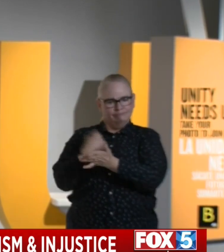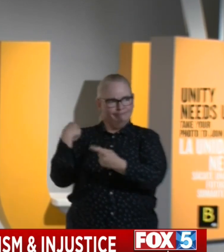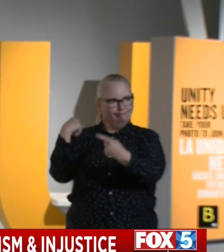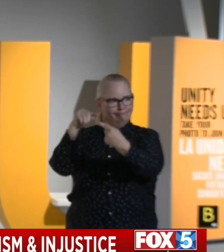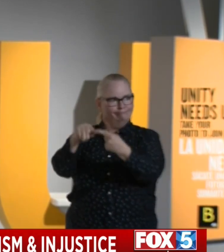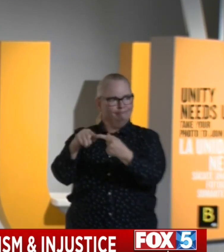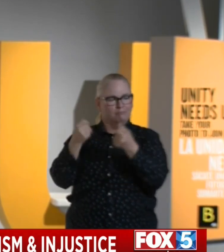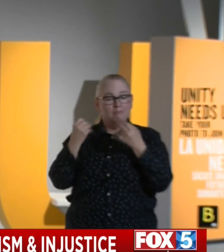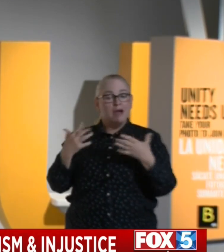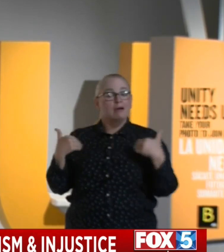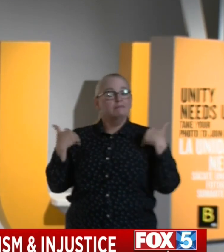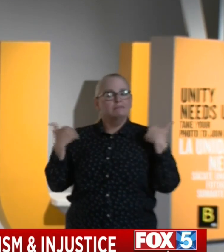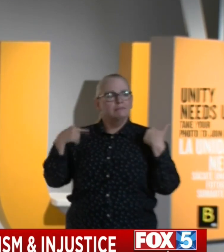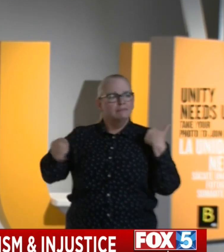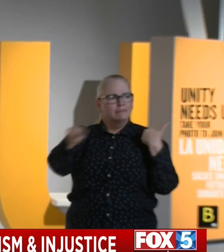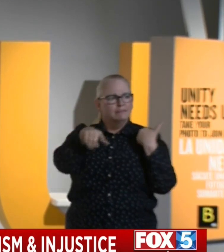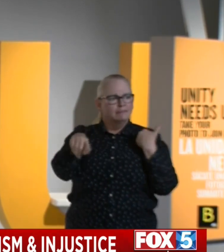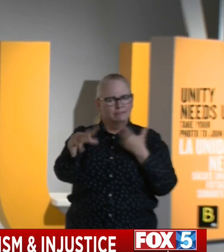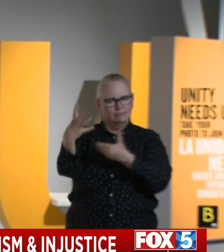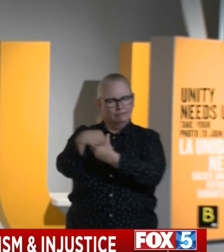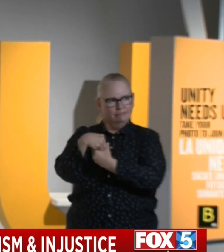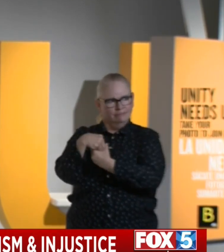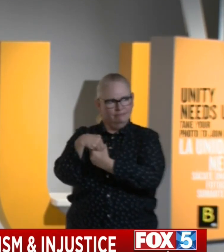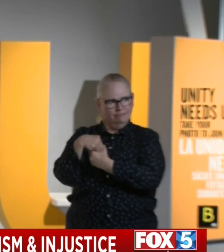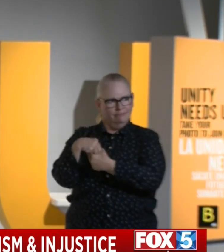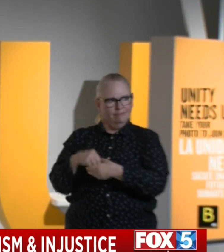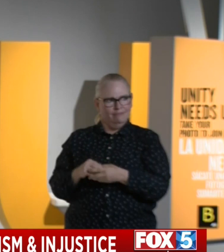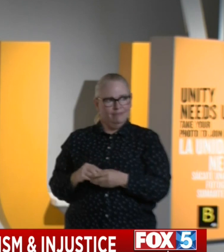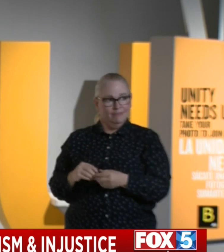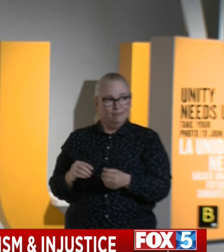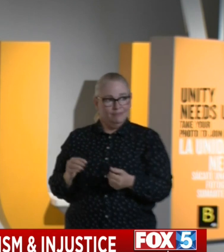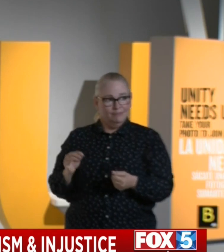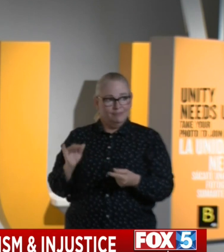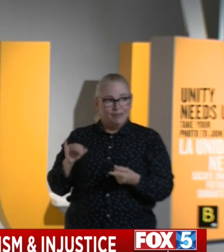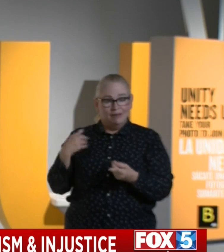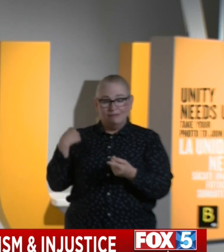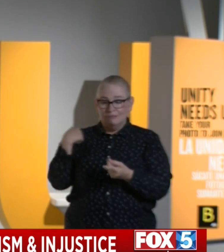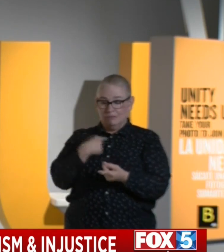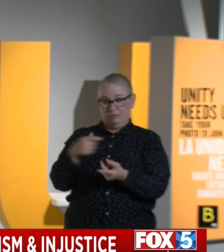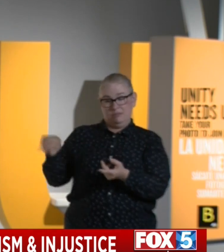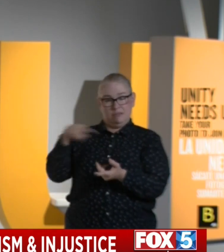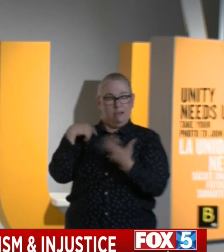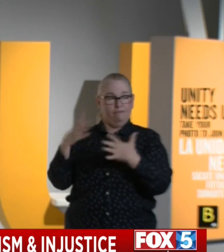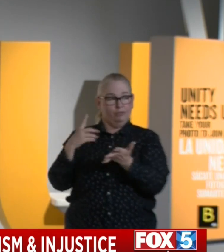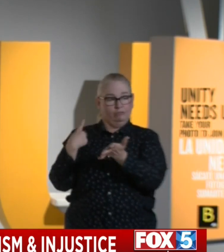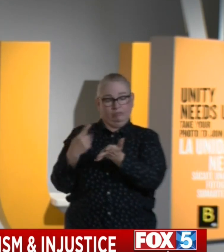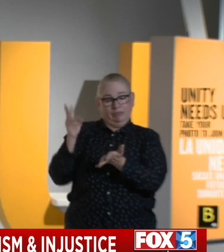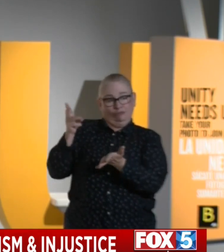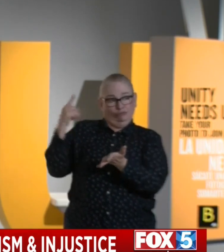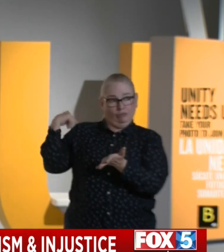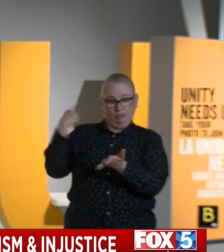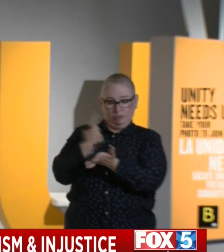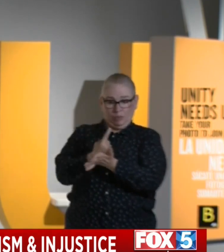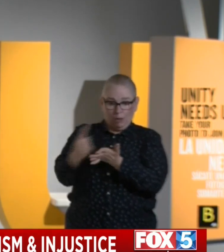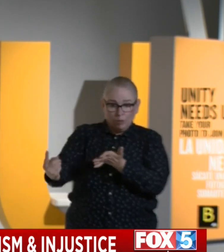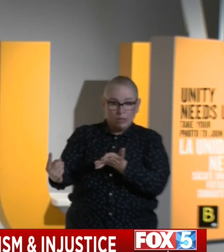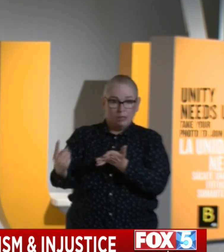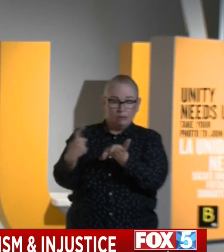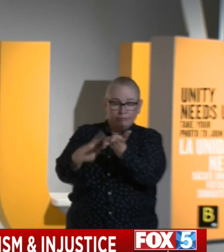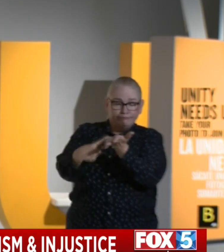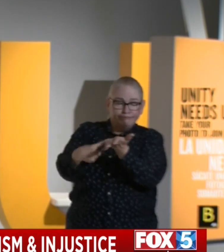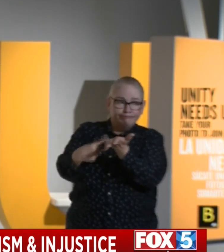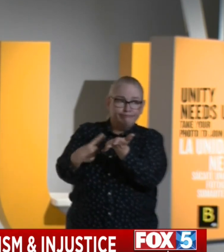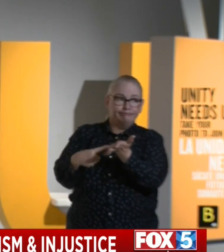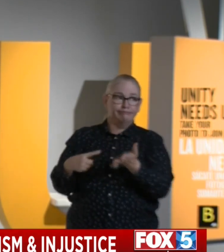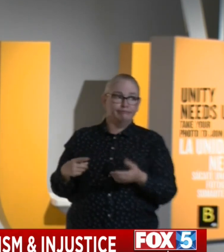youth leaders. I'll tell you of all the conversations I've had over the course last week in particular, it's the clarity and